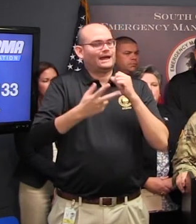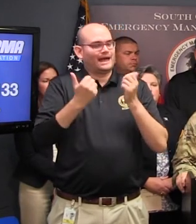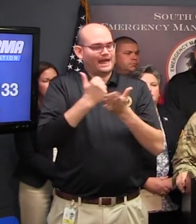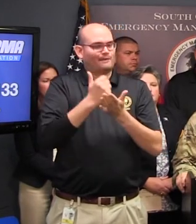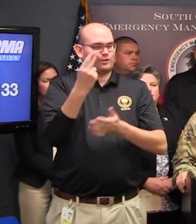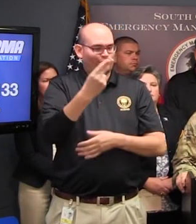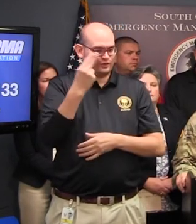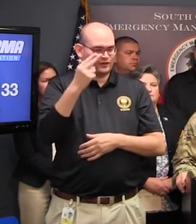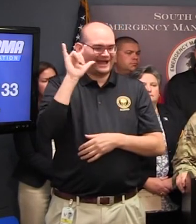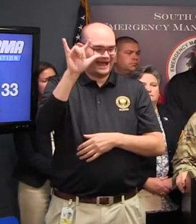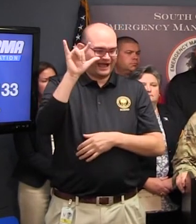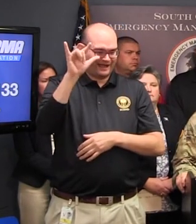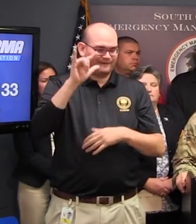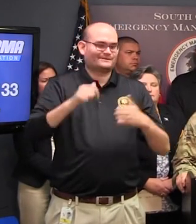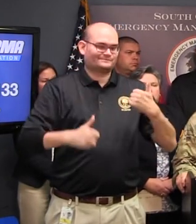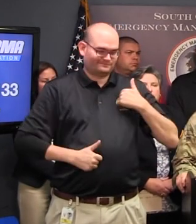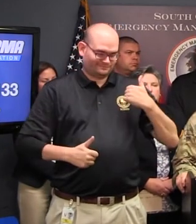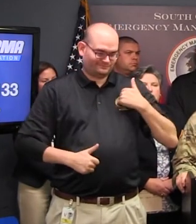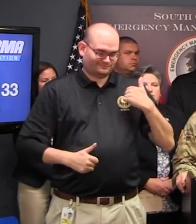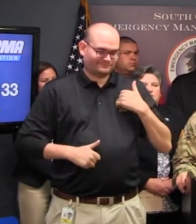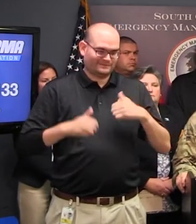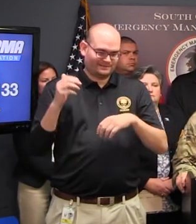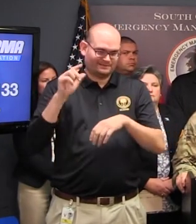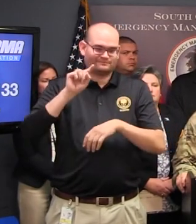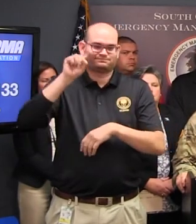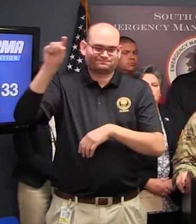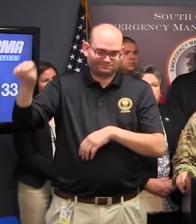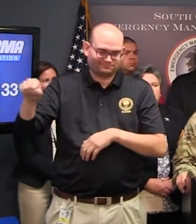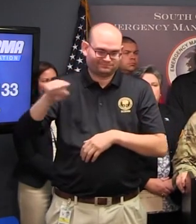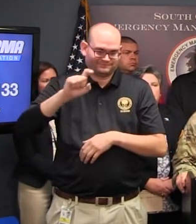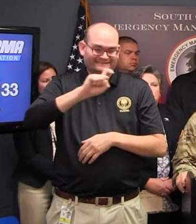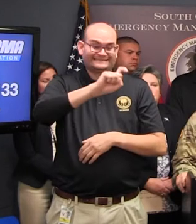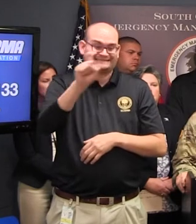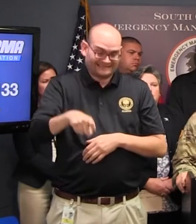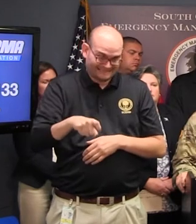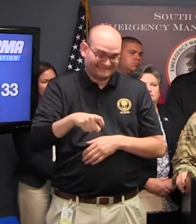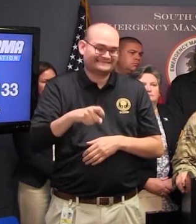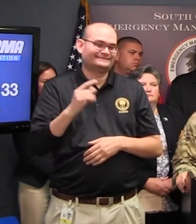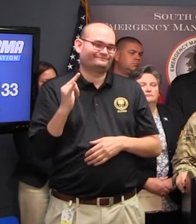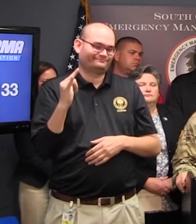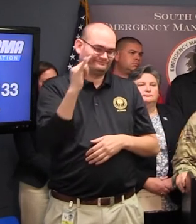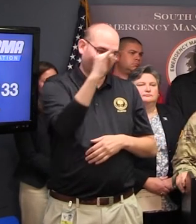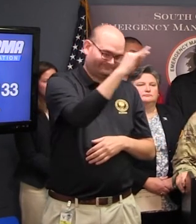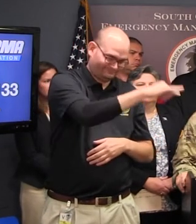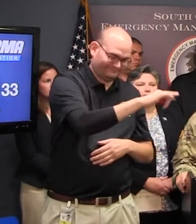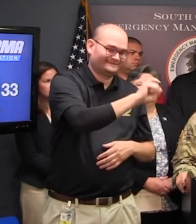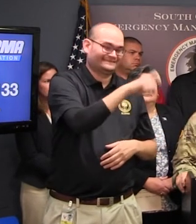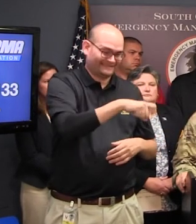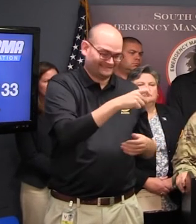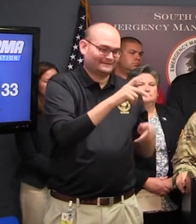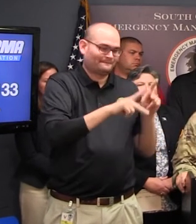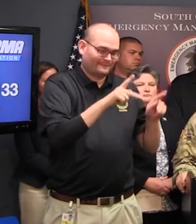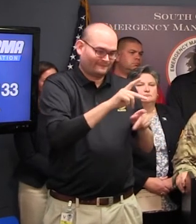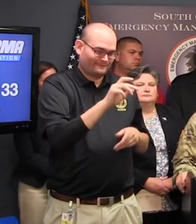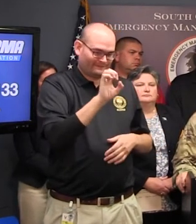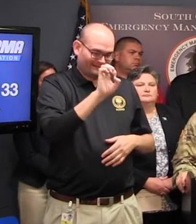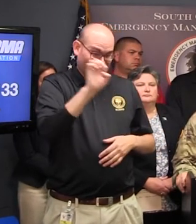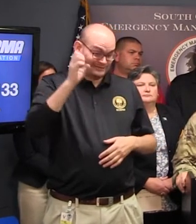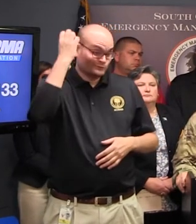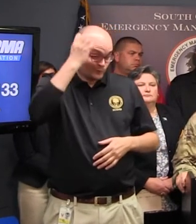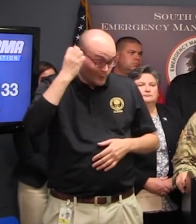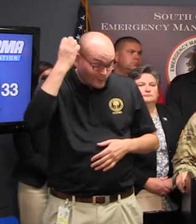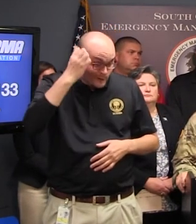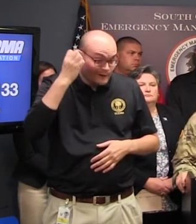over to Fort Hood in Texas so we've got guys and gals in Eastern Europe and in Afghanistan and their